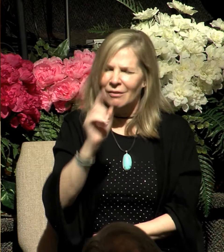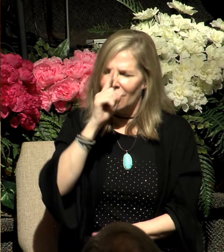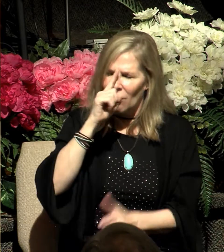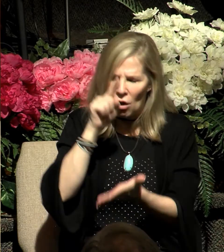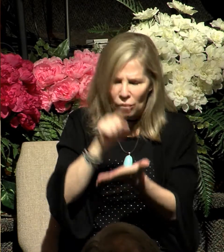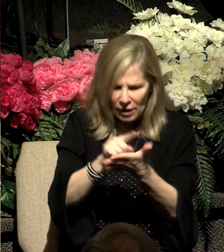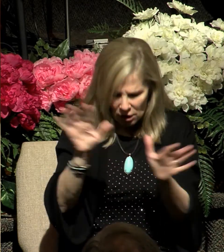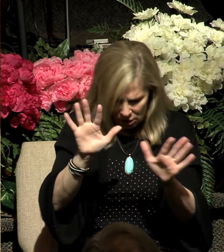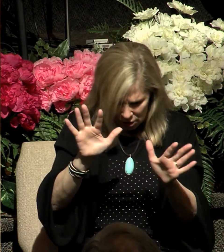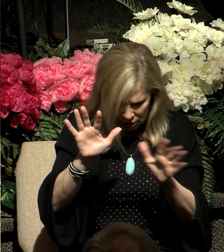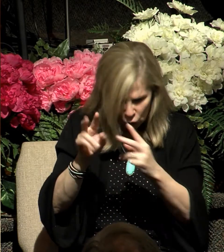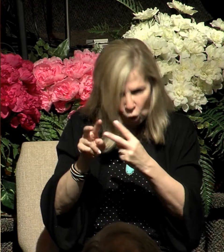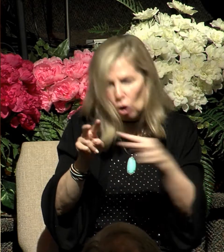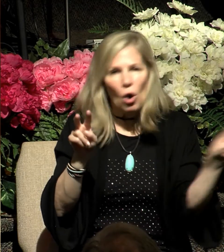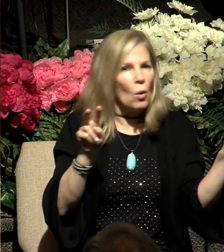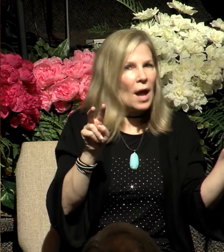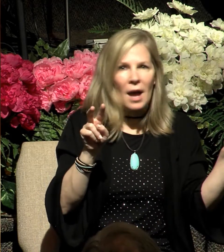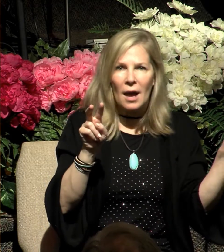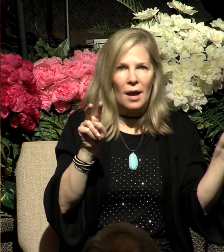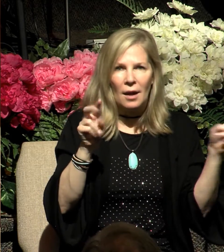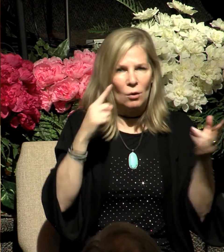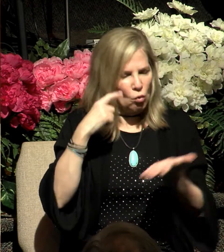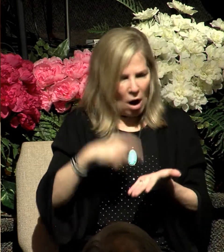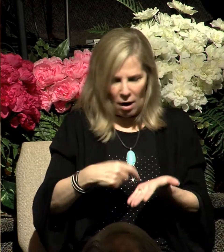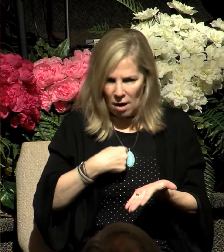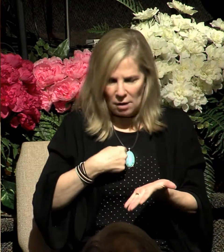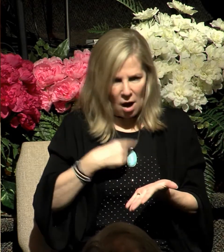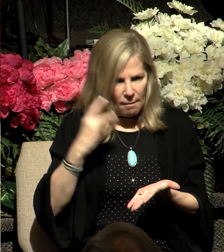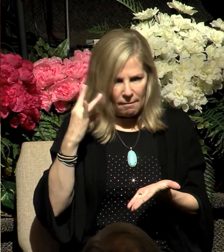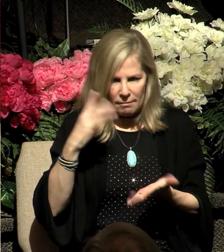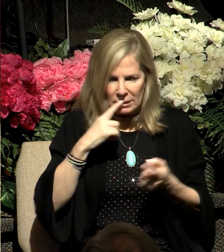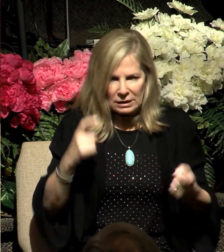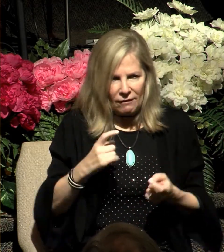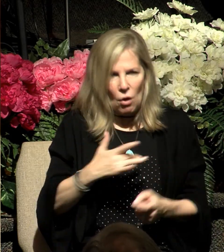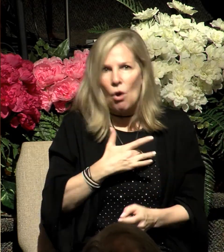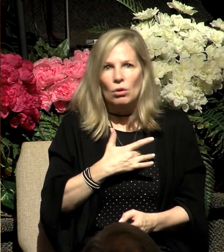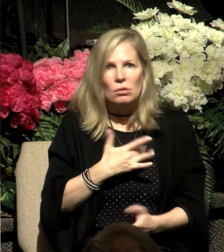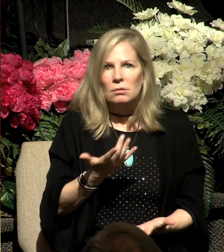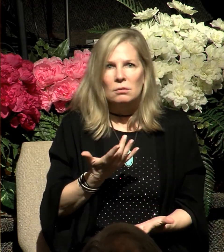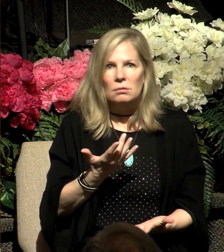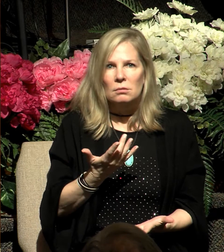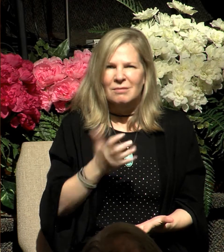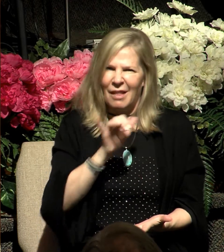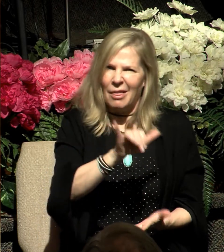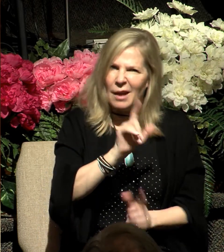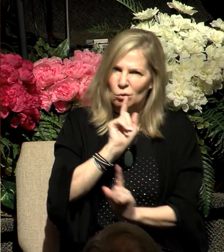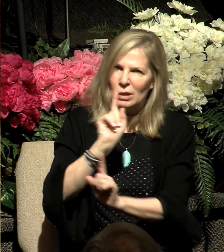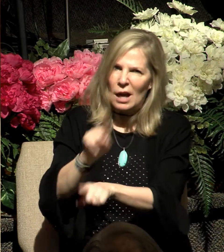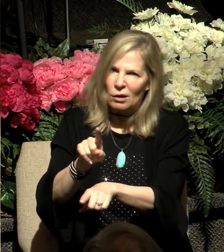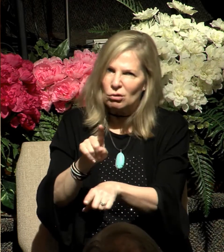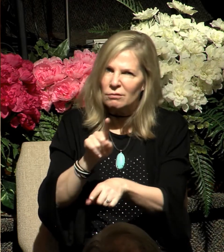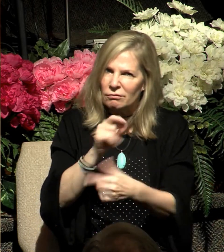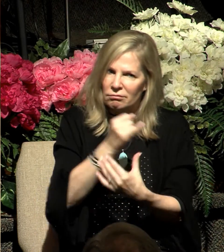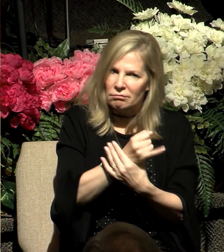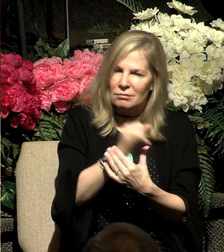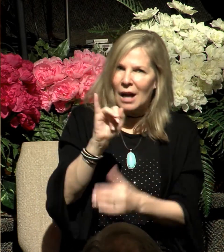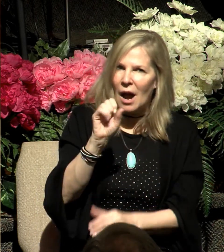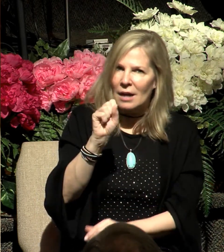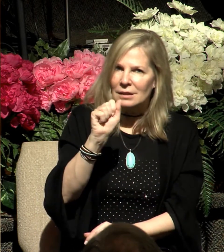tremble. You look away. You recognize your sinful heart. This is precisely the reaction of Isaiah in the Old Testament and the Apostle